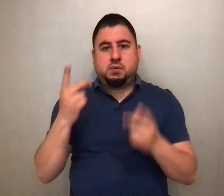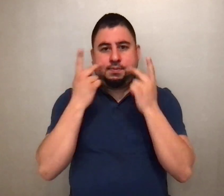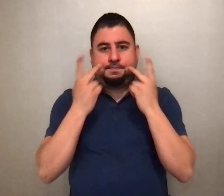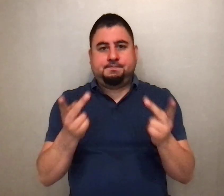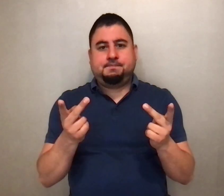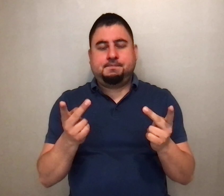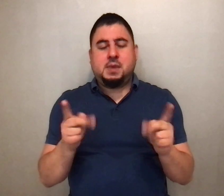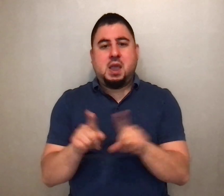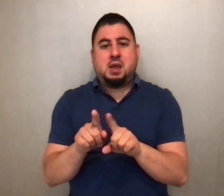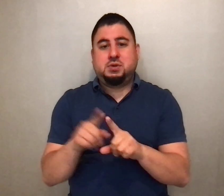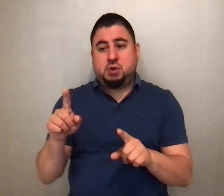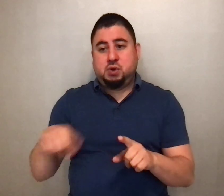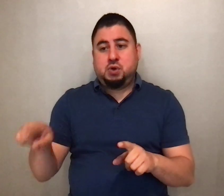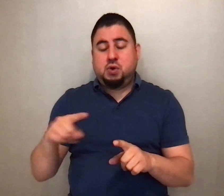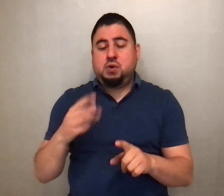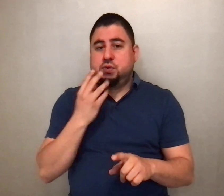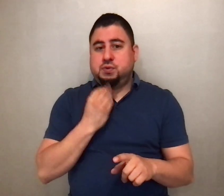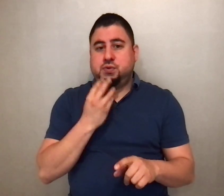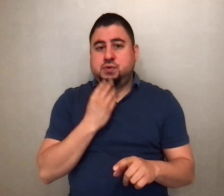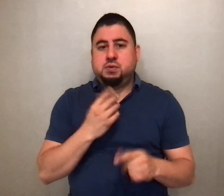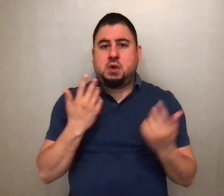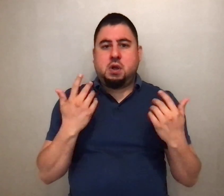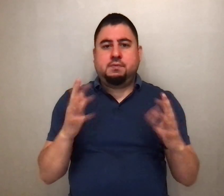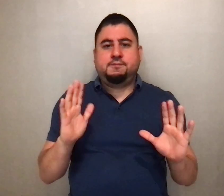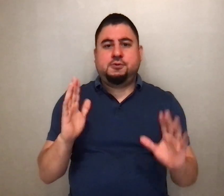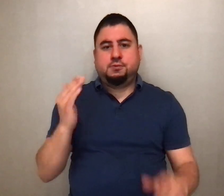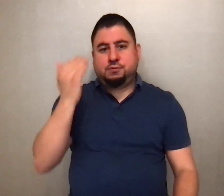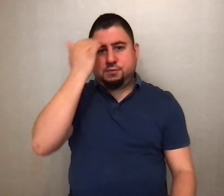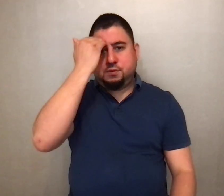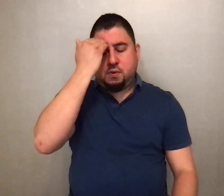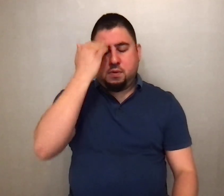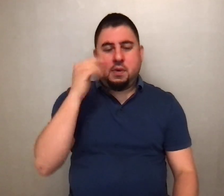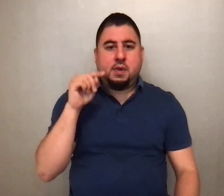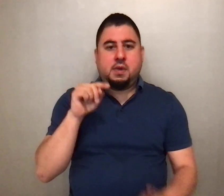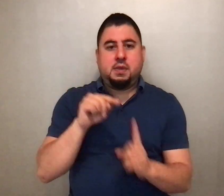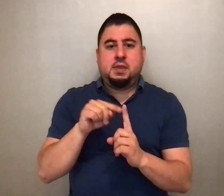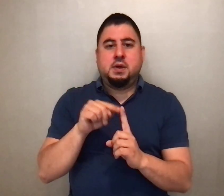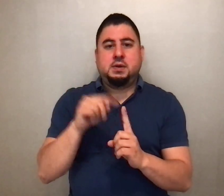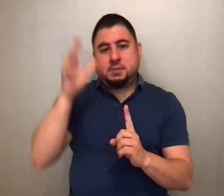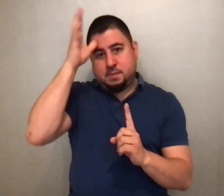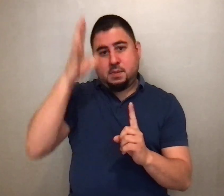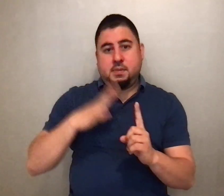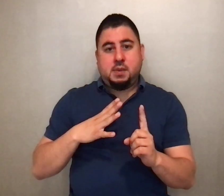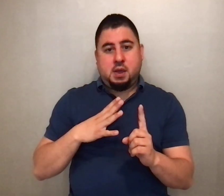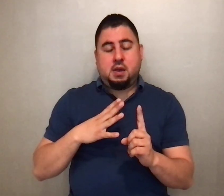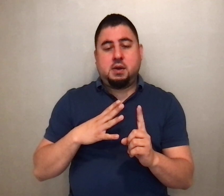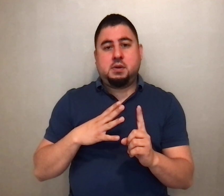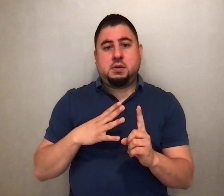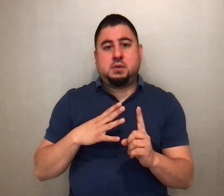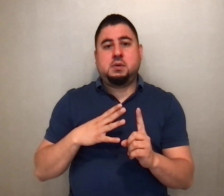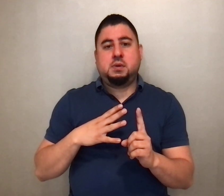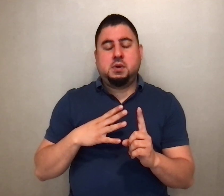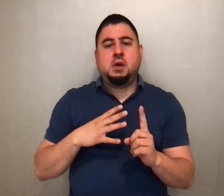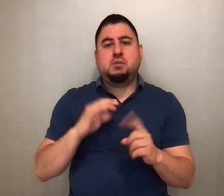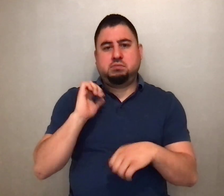you yourselves know. This man, delivered up by the set plan, and